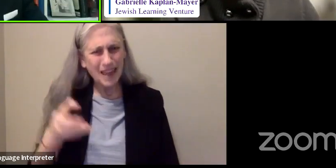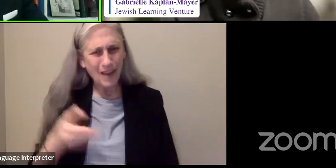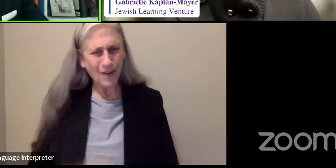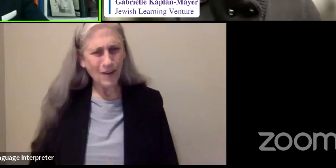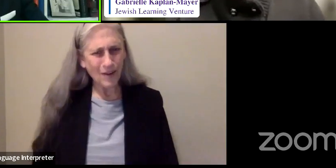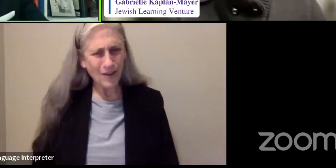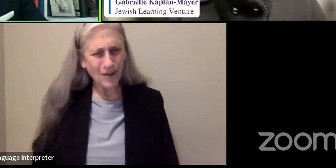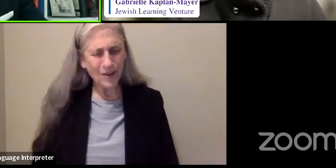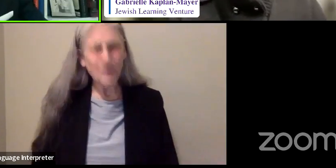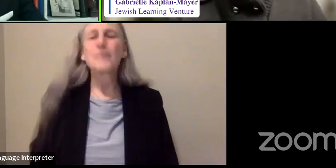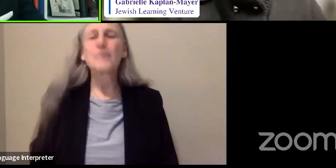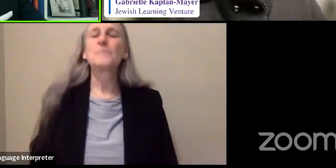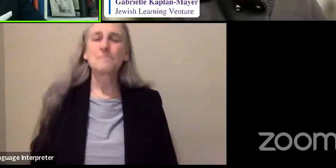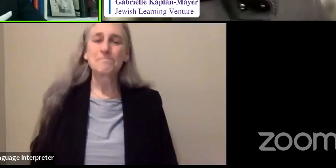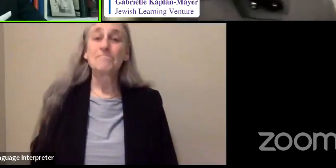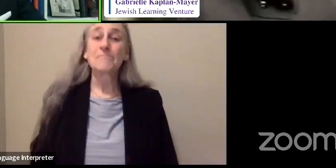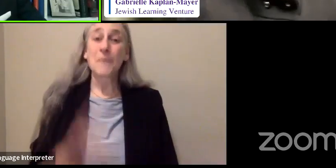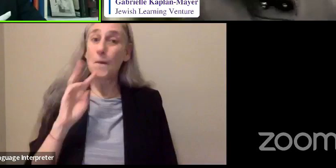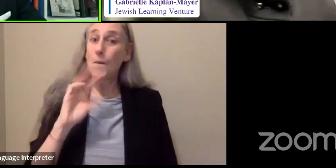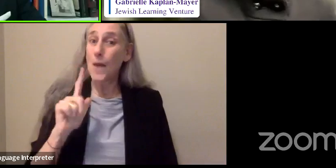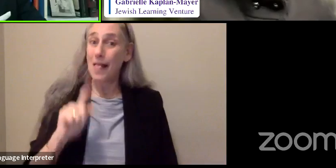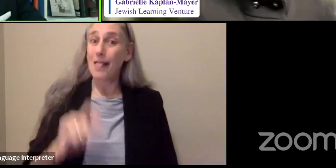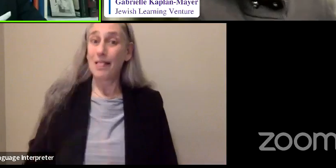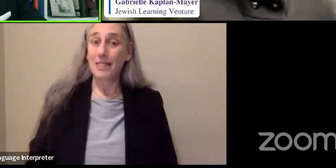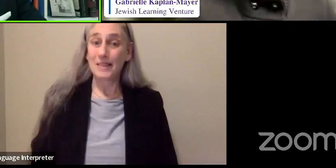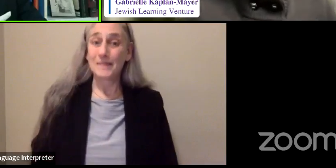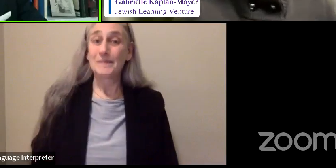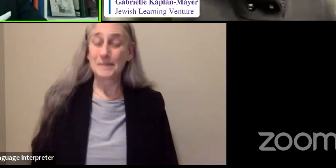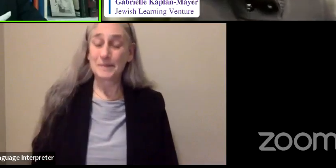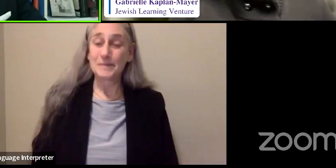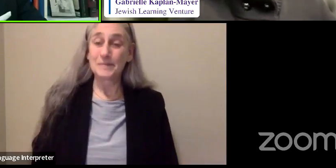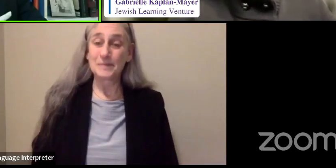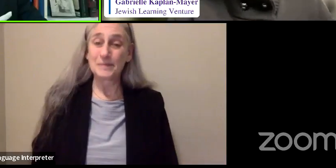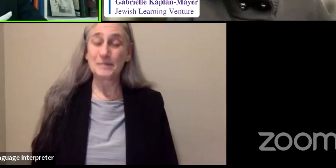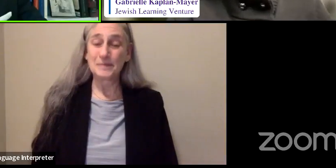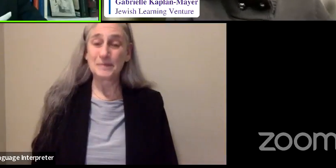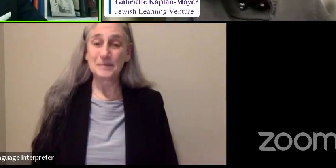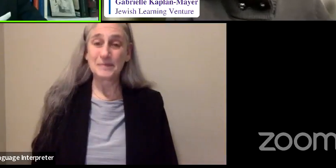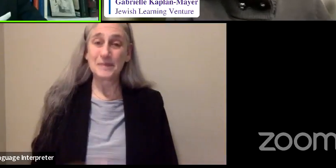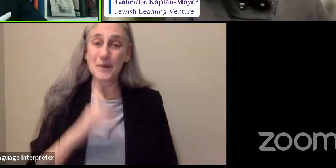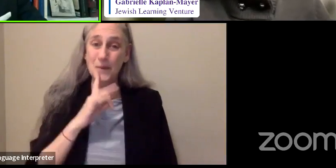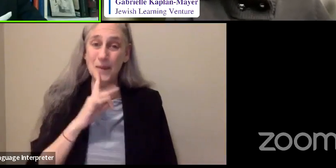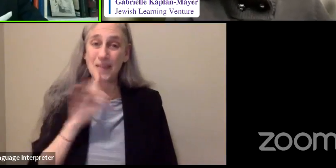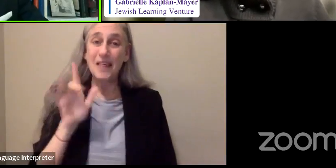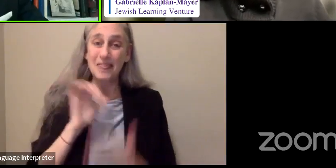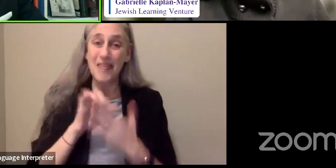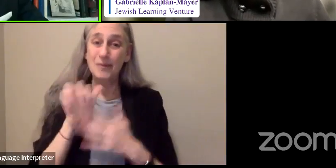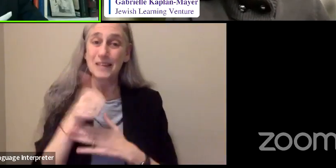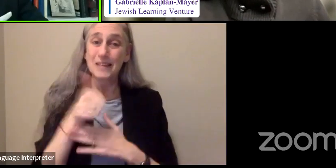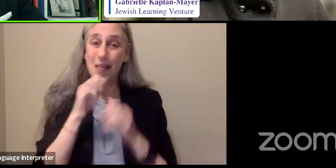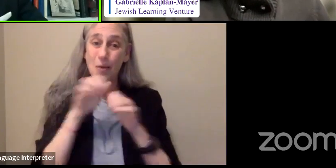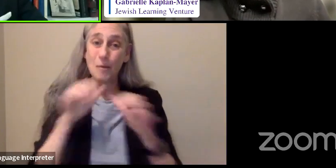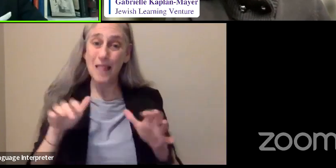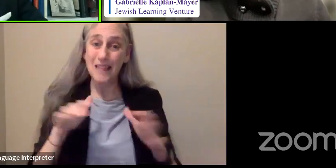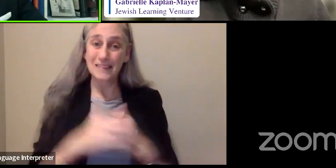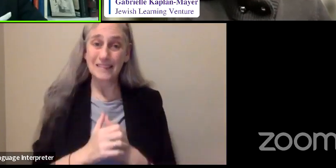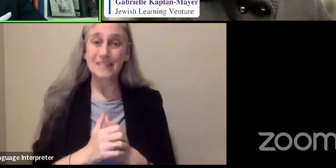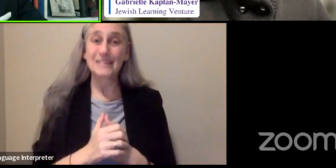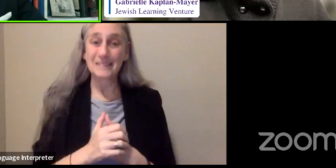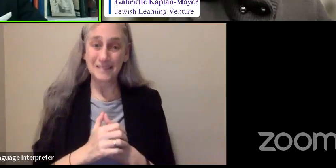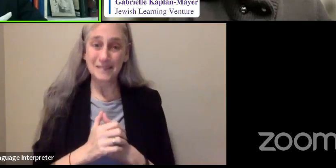Well, in the first instance, it was a blessing, needless to say.